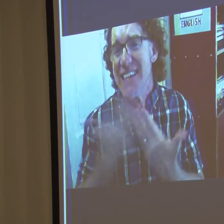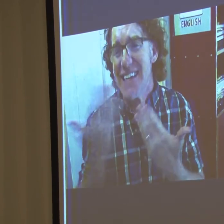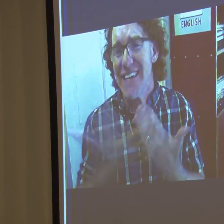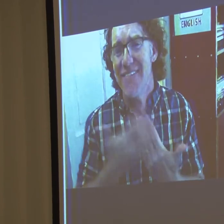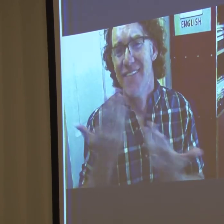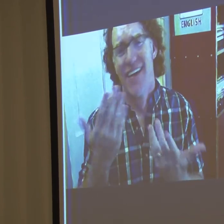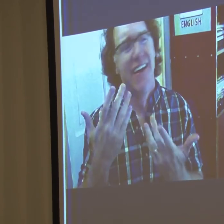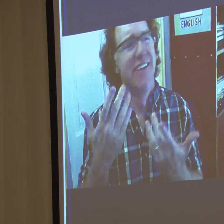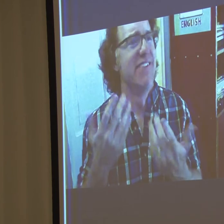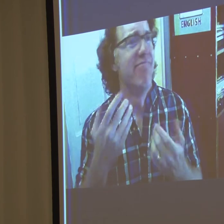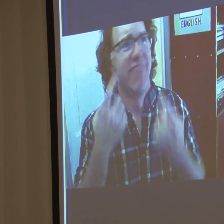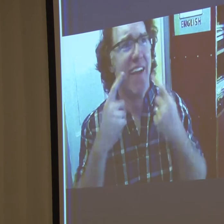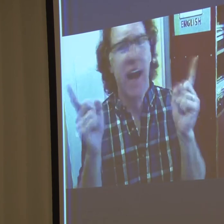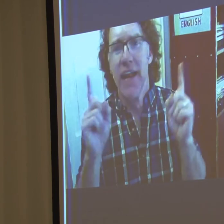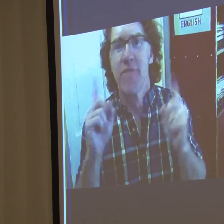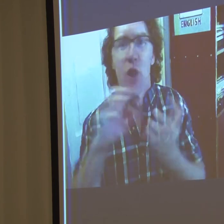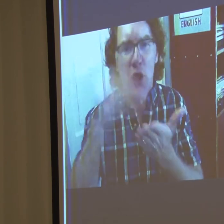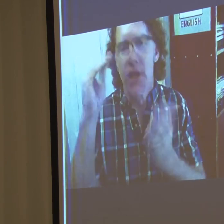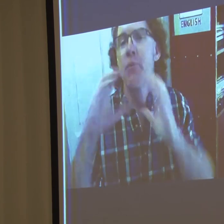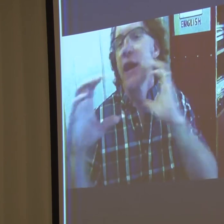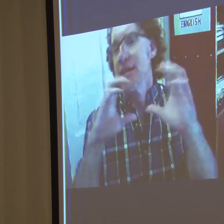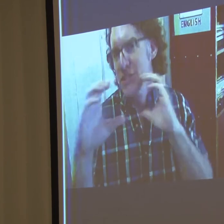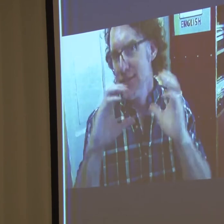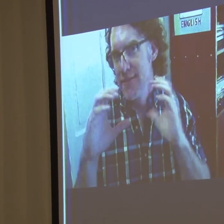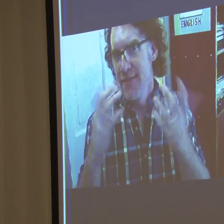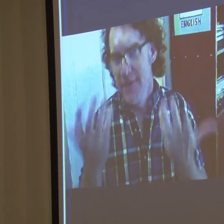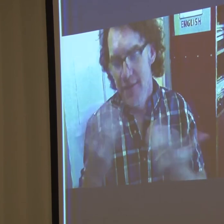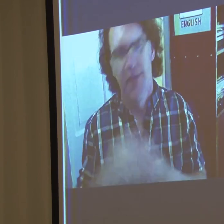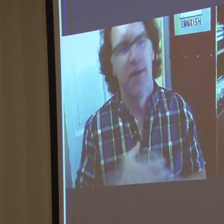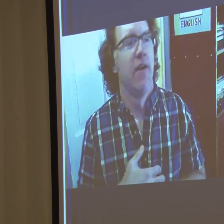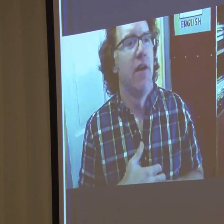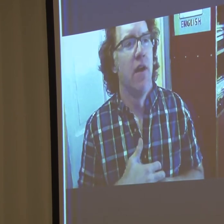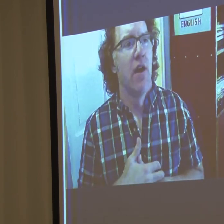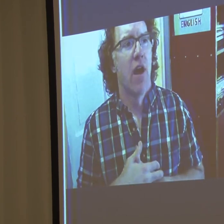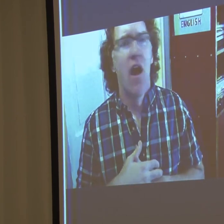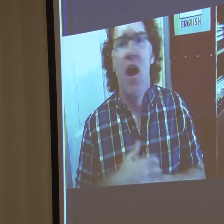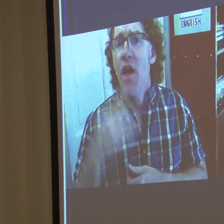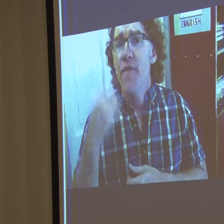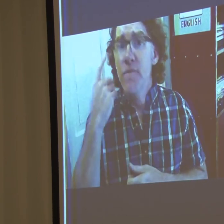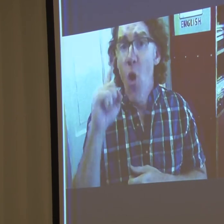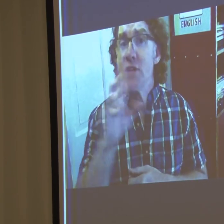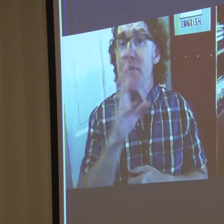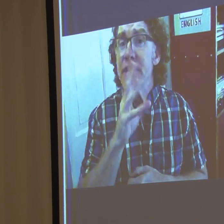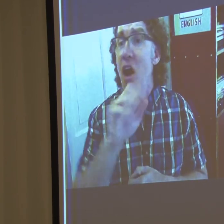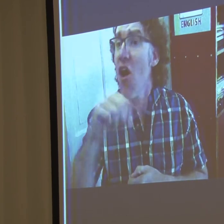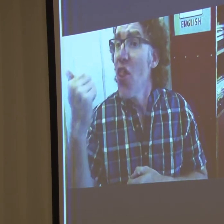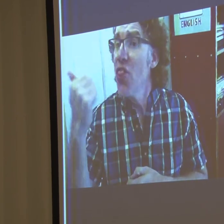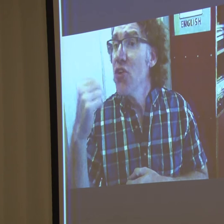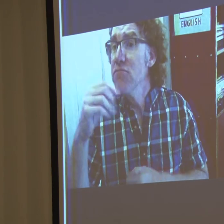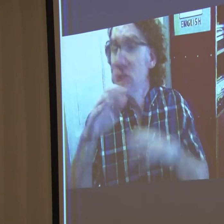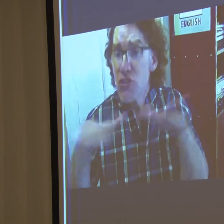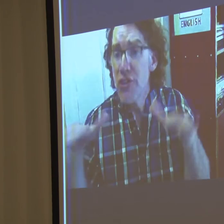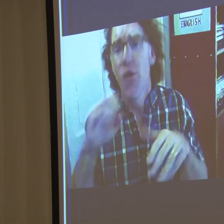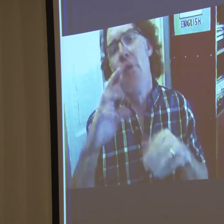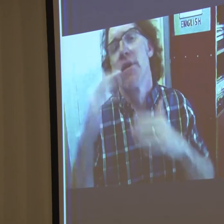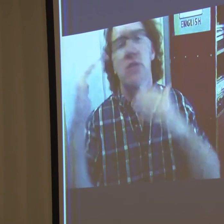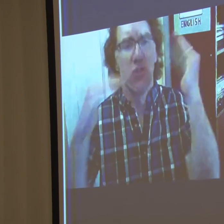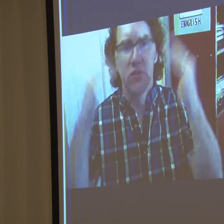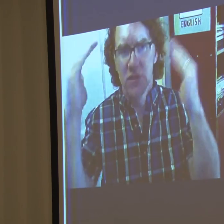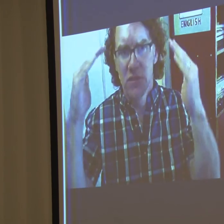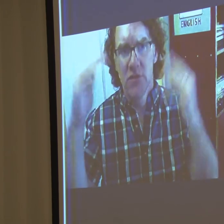tool in terms of hope and in terms of coping because it's easy for us to communicate.